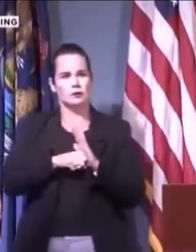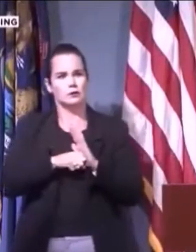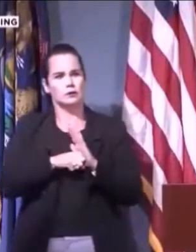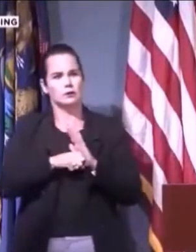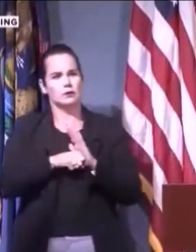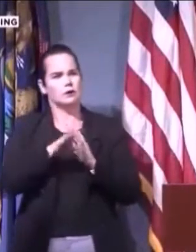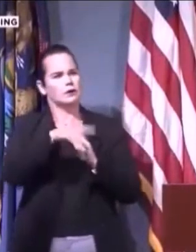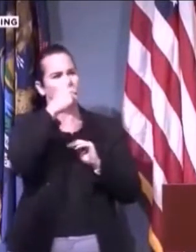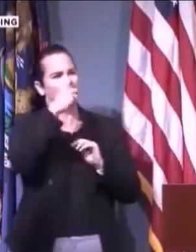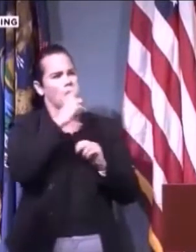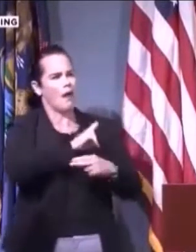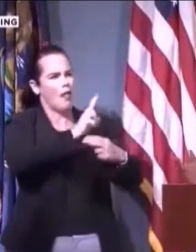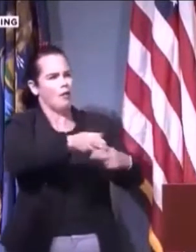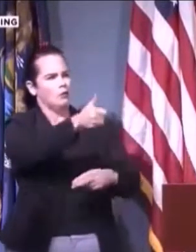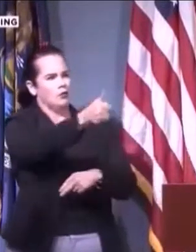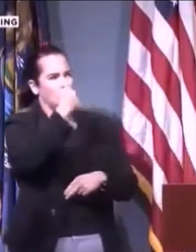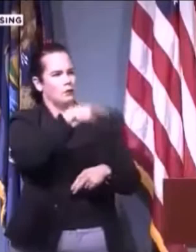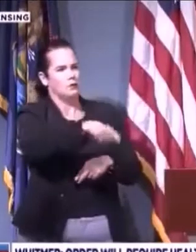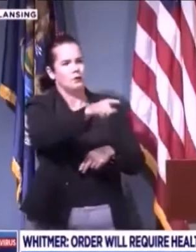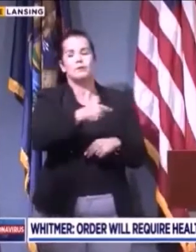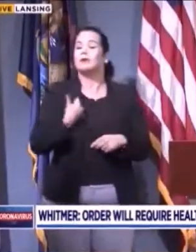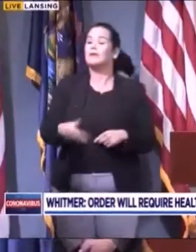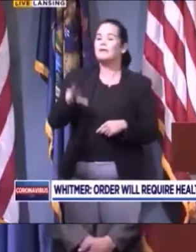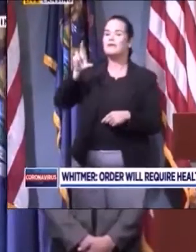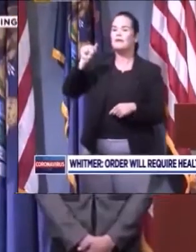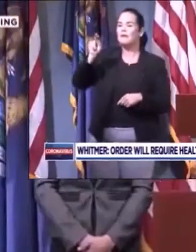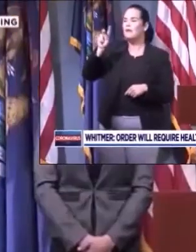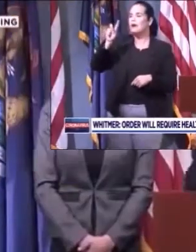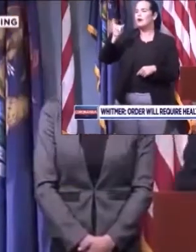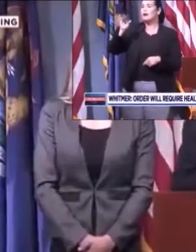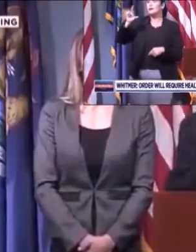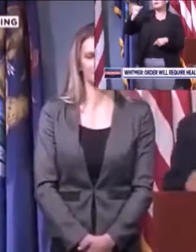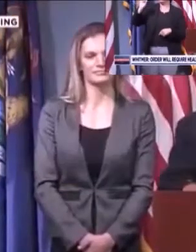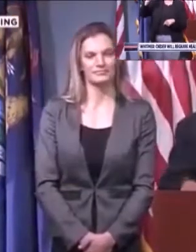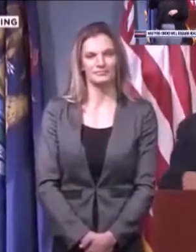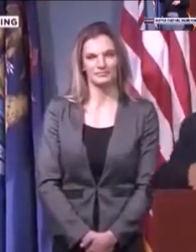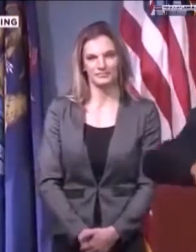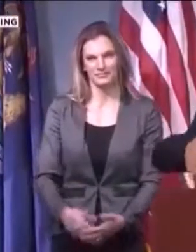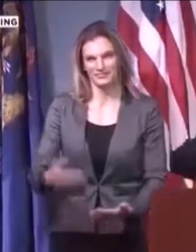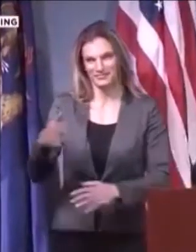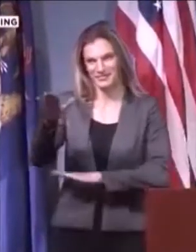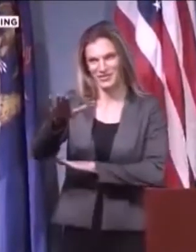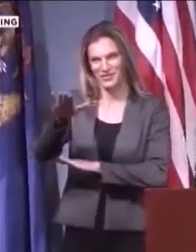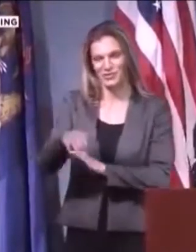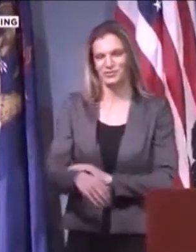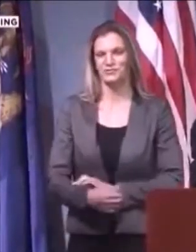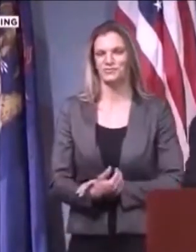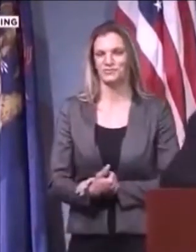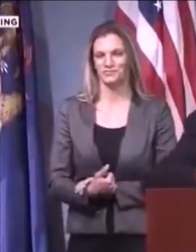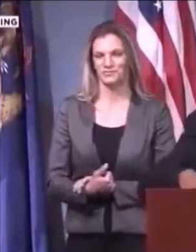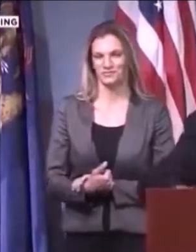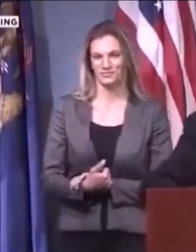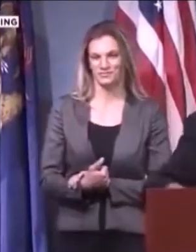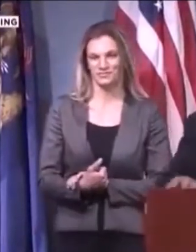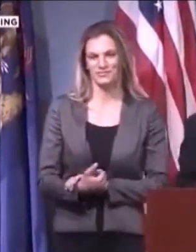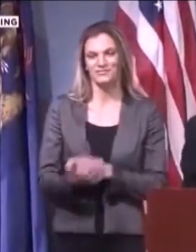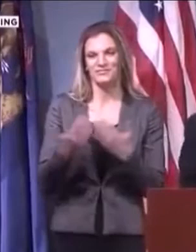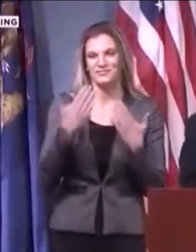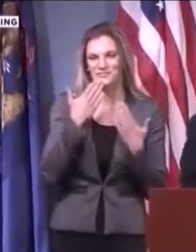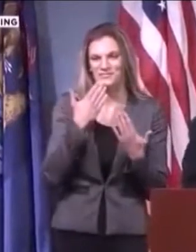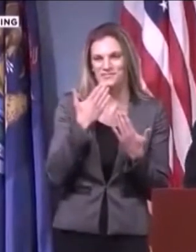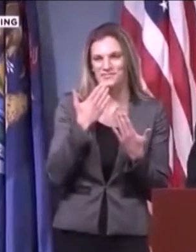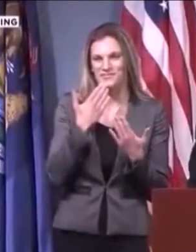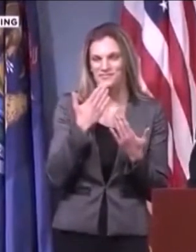um, maybe she needs to do some research because, um, the historical discrimination policies come from the Democrats